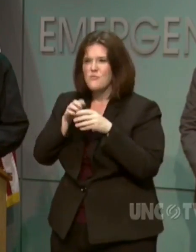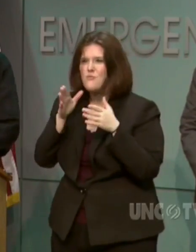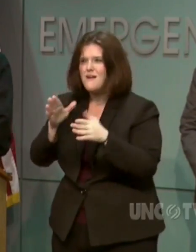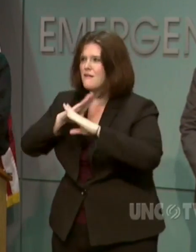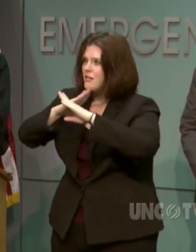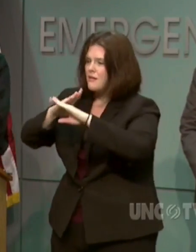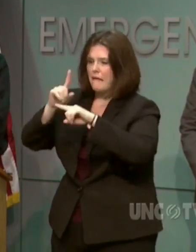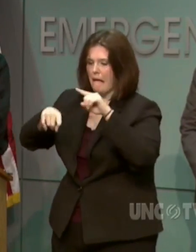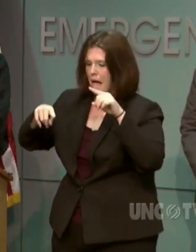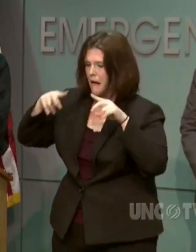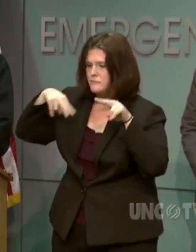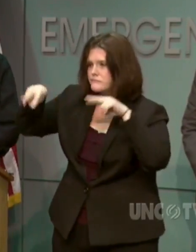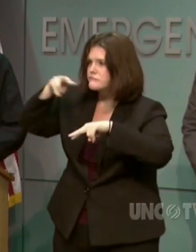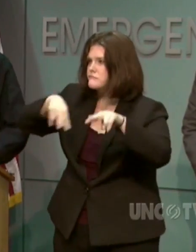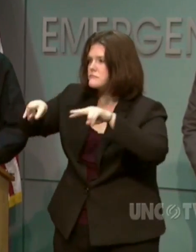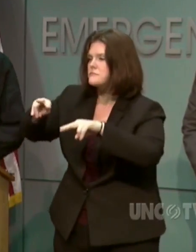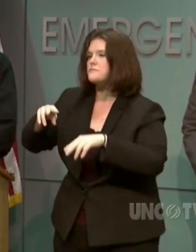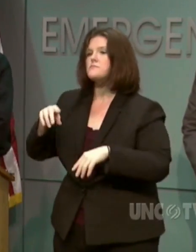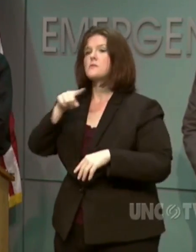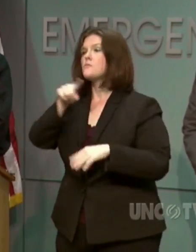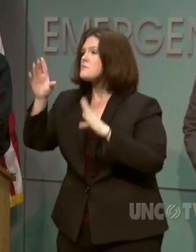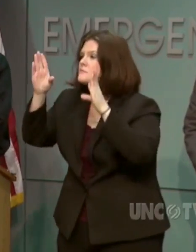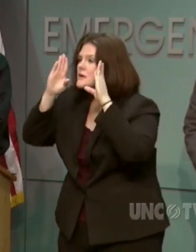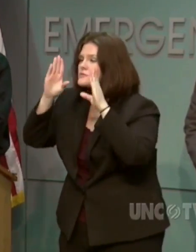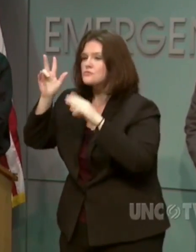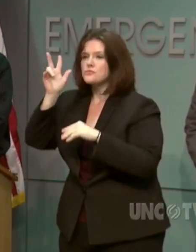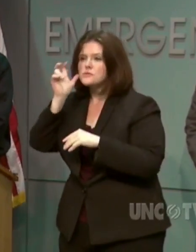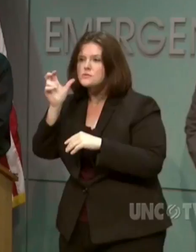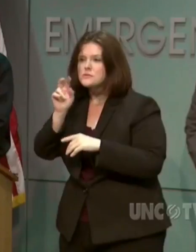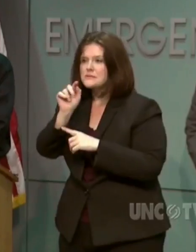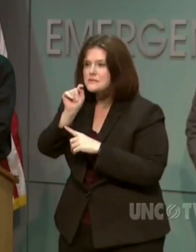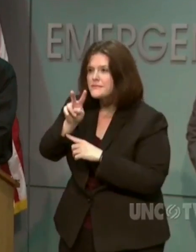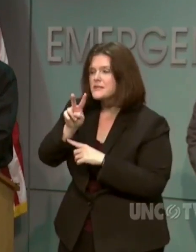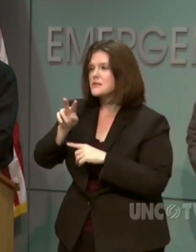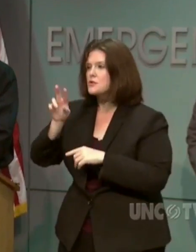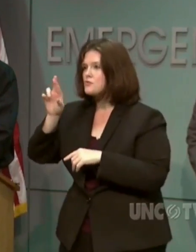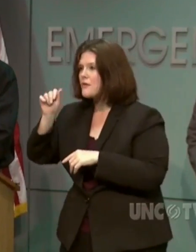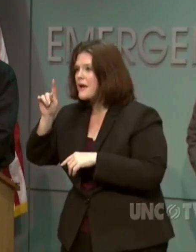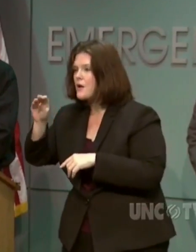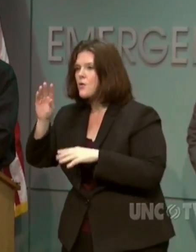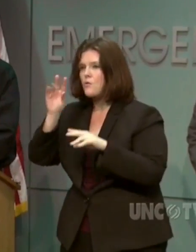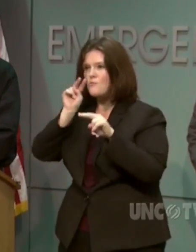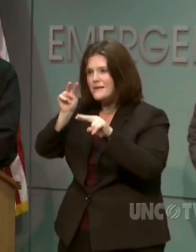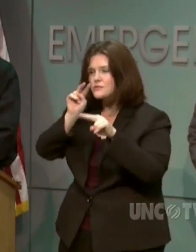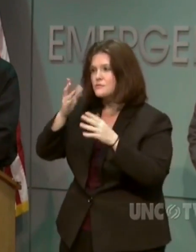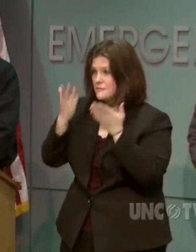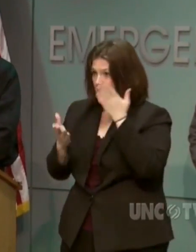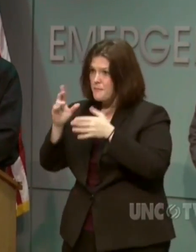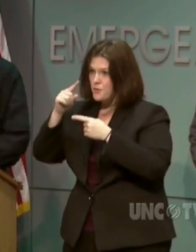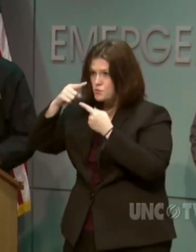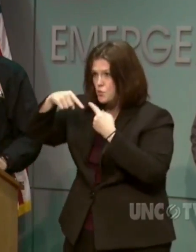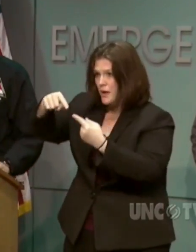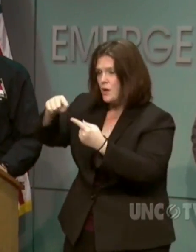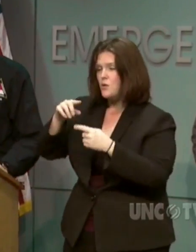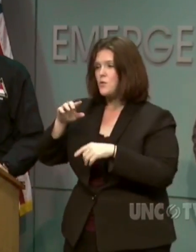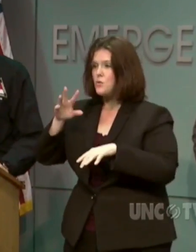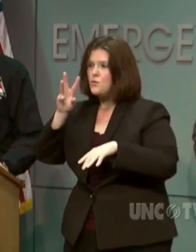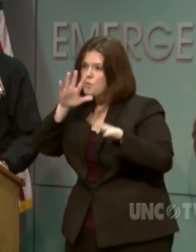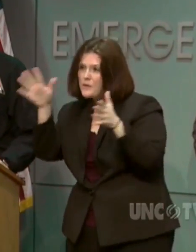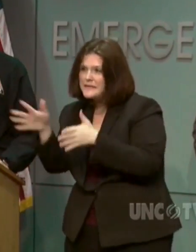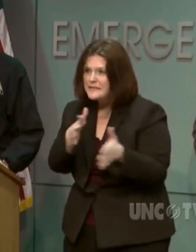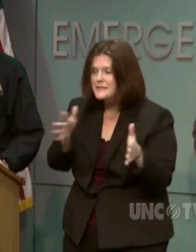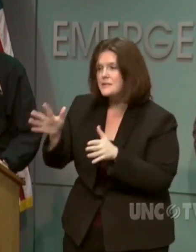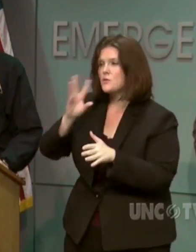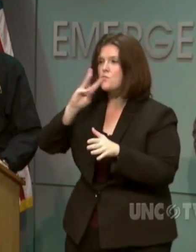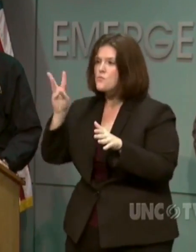and listen to the radio for warnings about wind, tornadoes, rising water, or orders to shut off